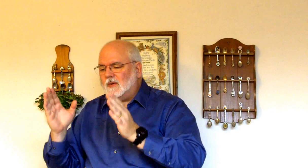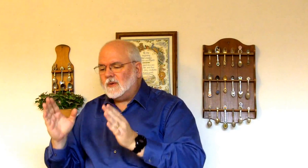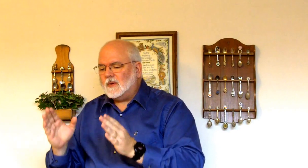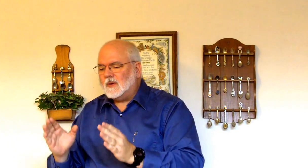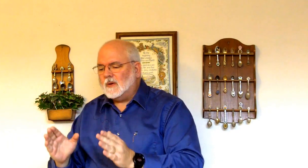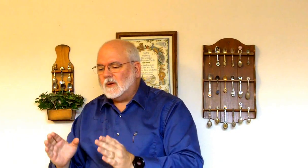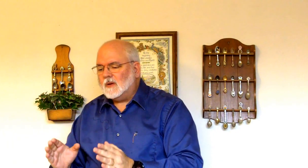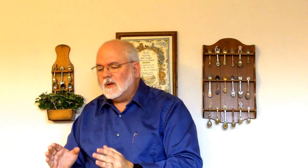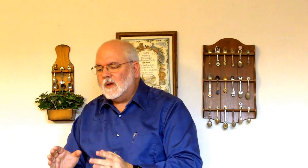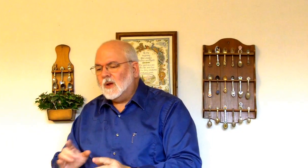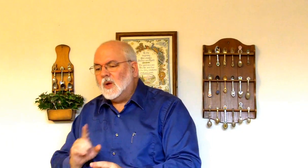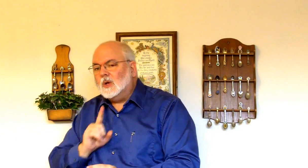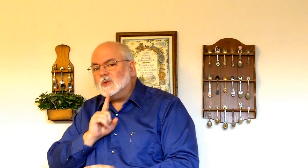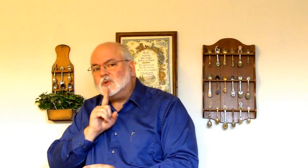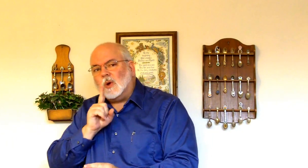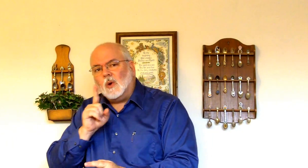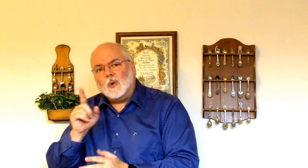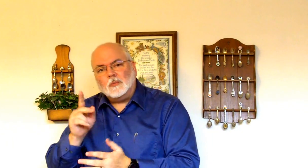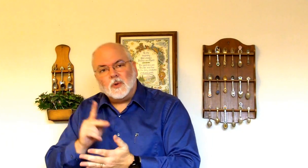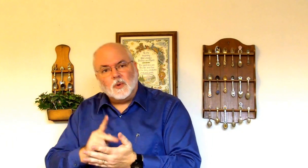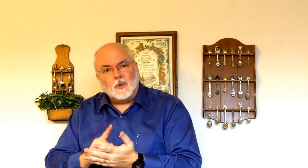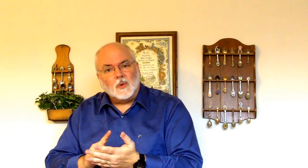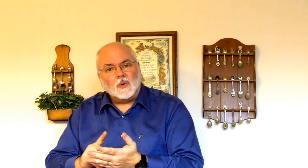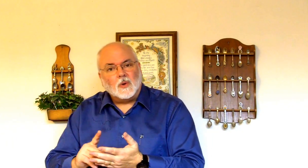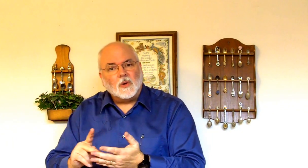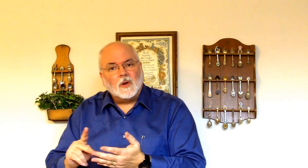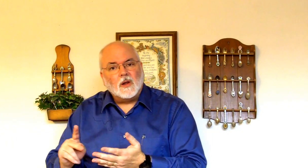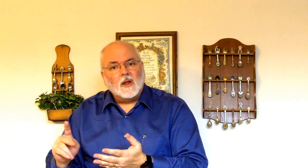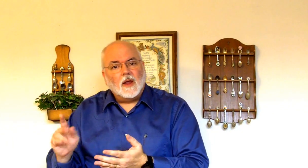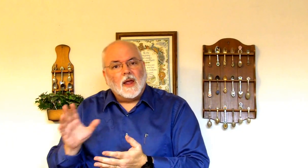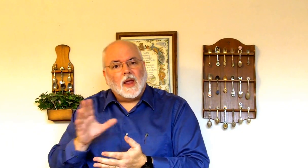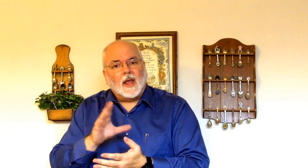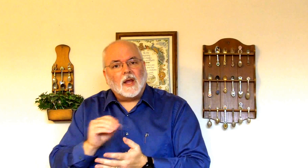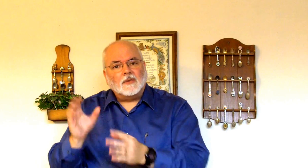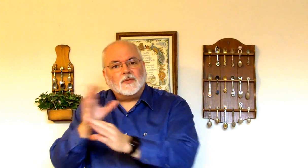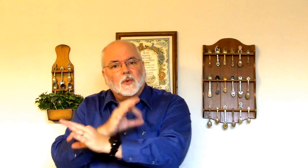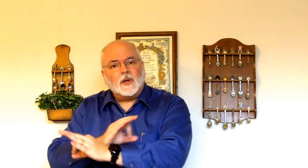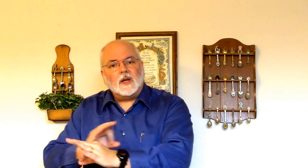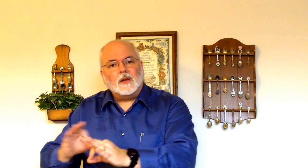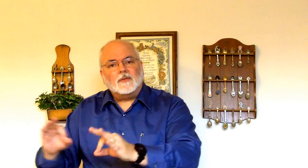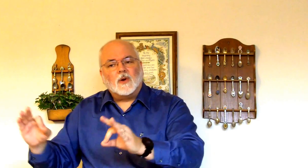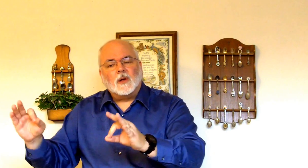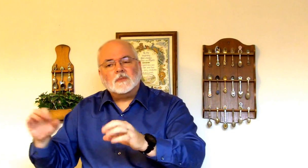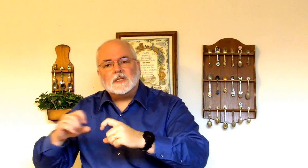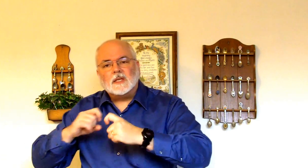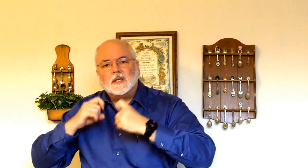so pure and free from sin